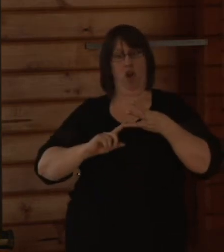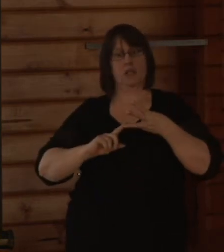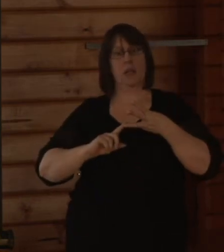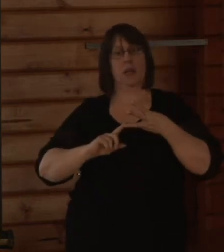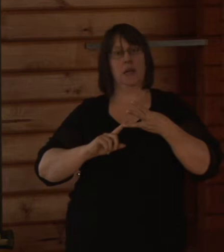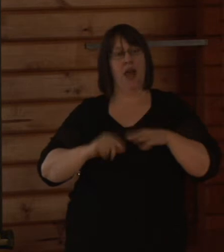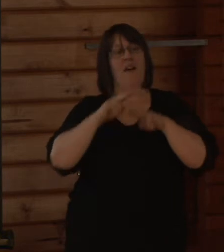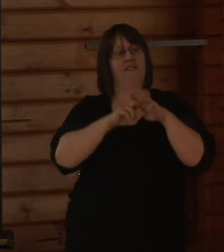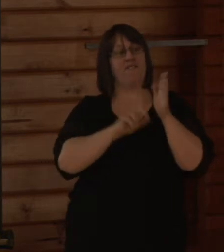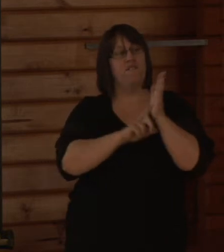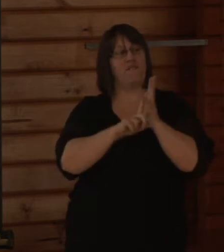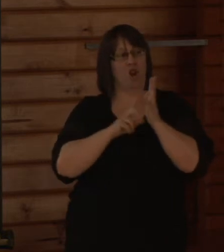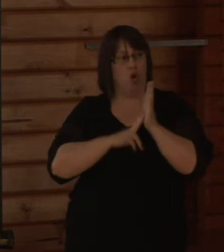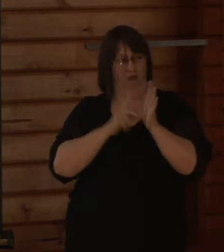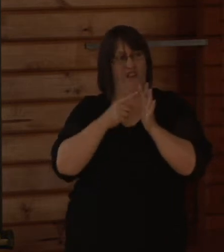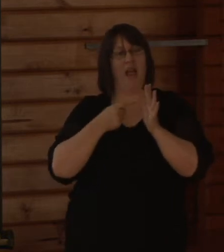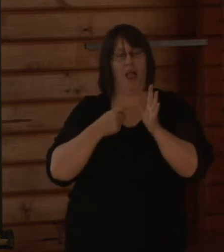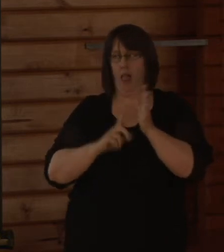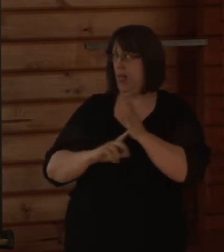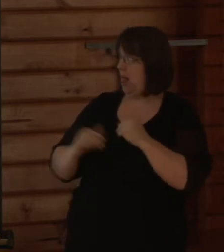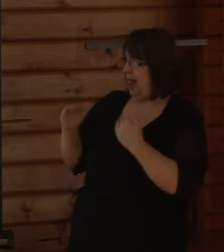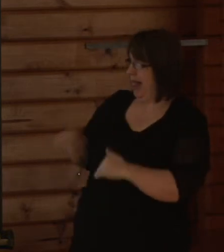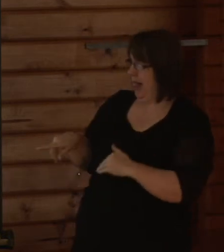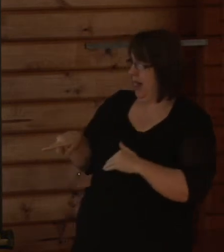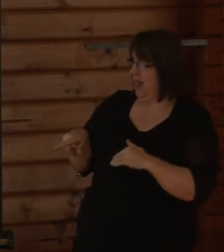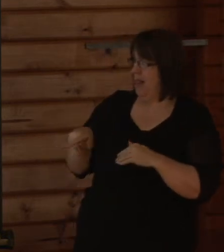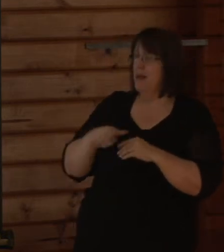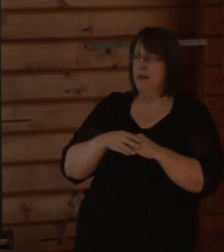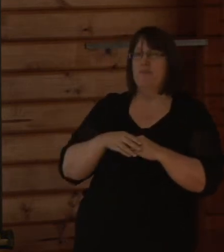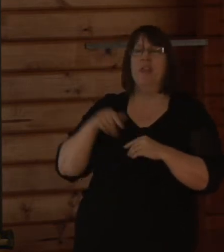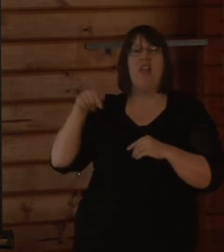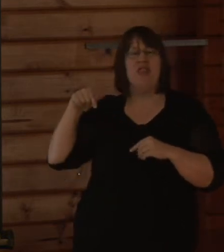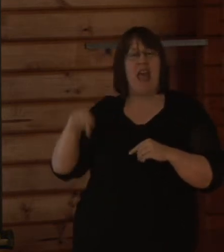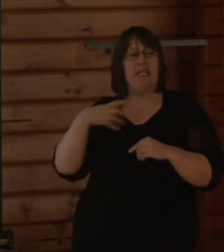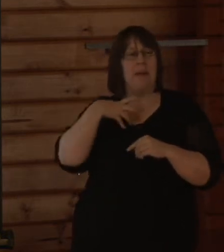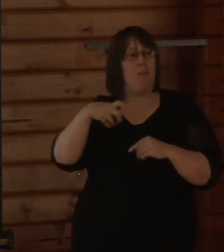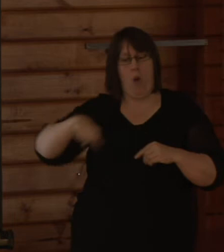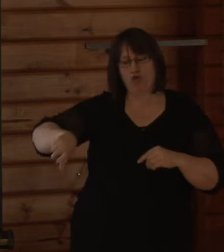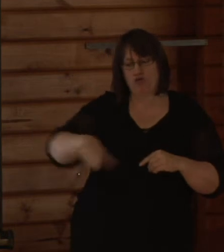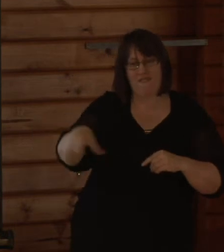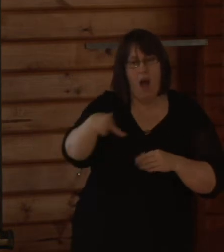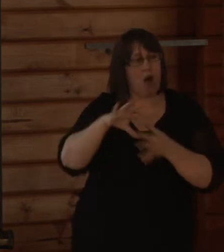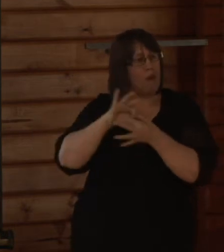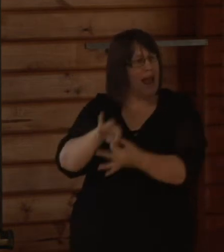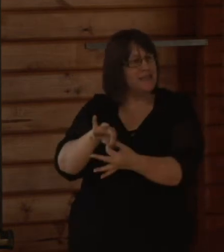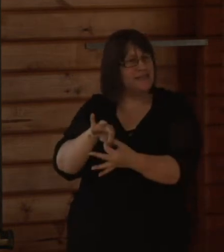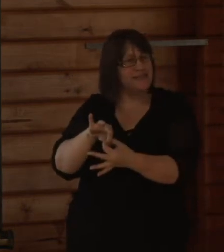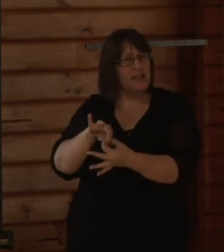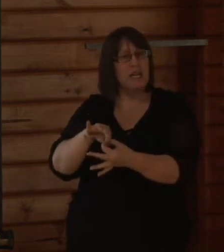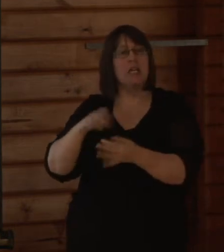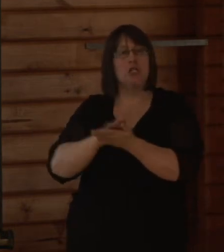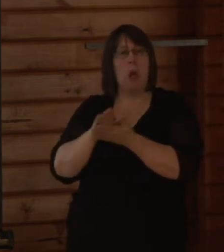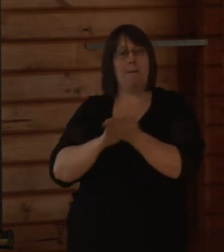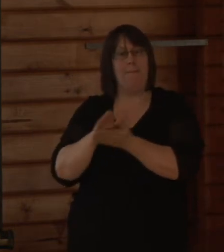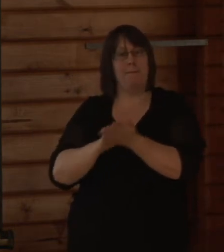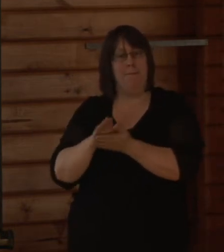polluvial flooding, which is the flooding that occurs in or around rivers due to the accumulation of runoff